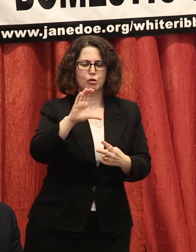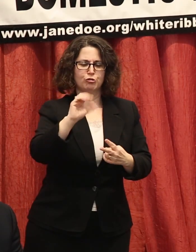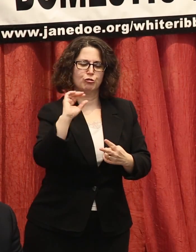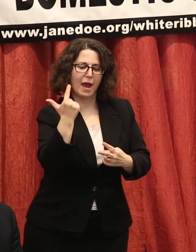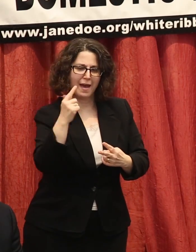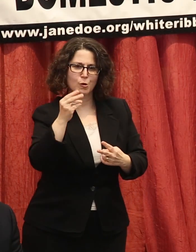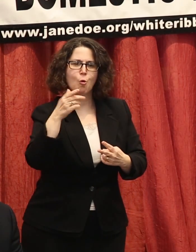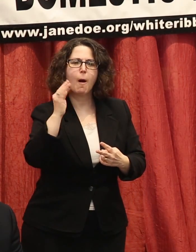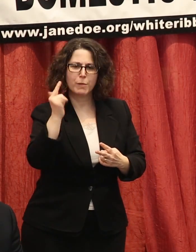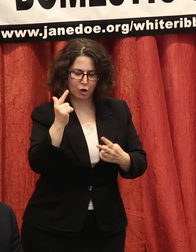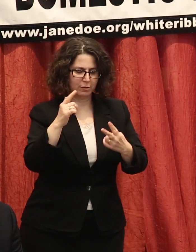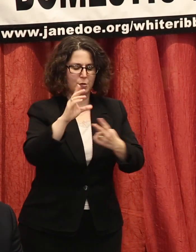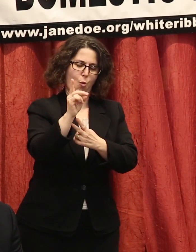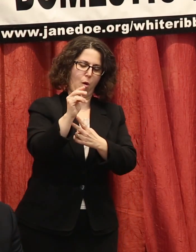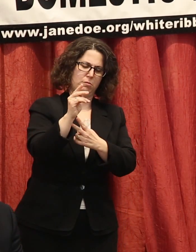wherever you are.